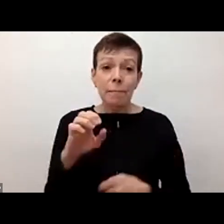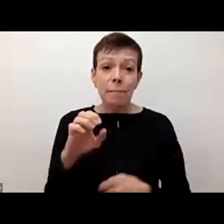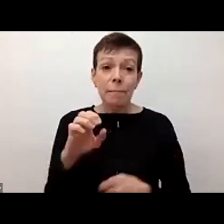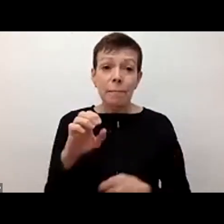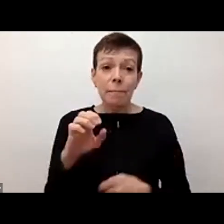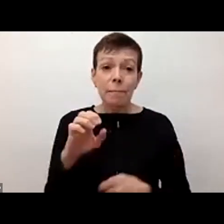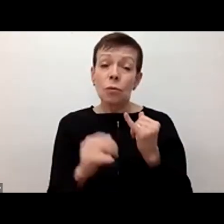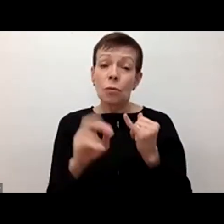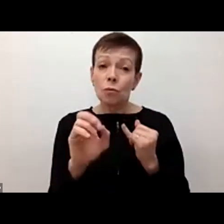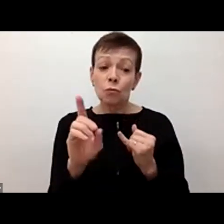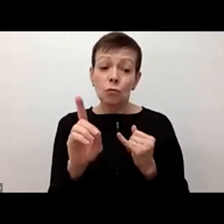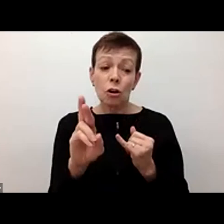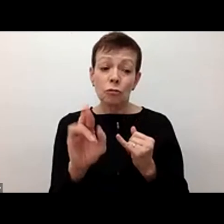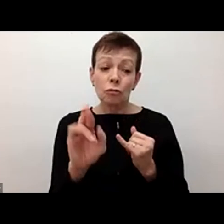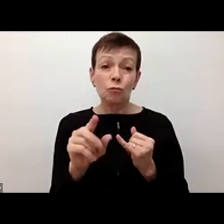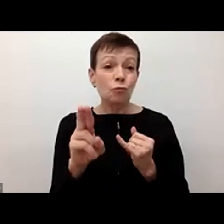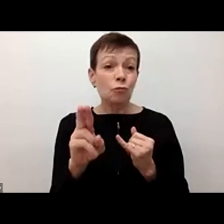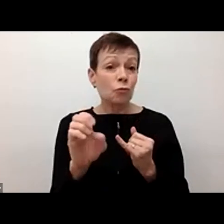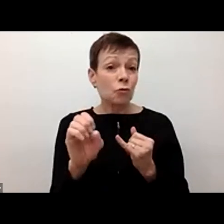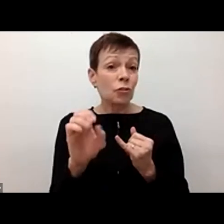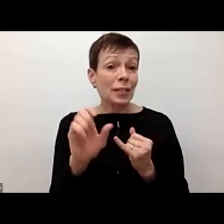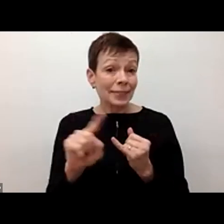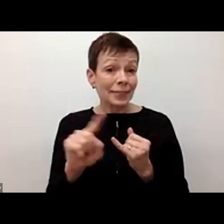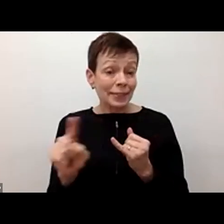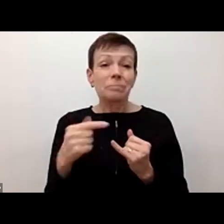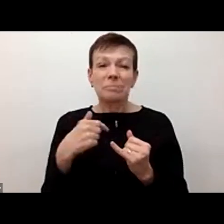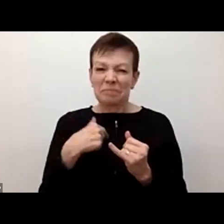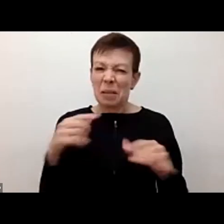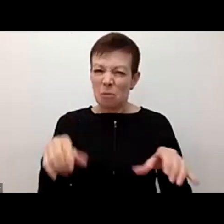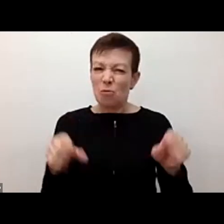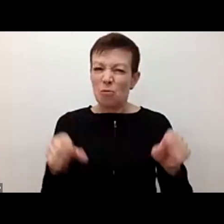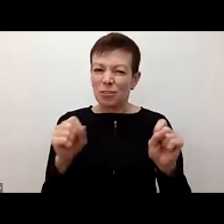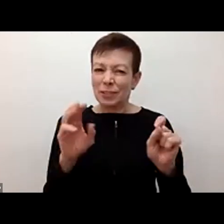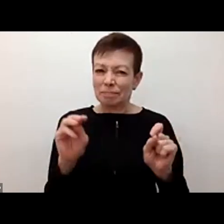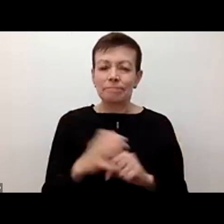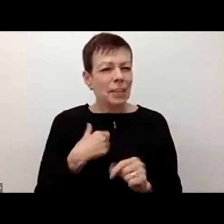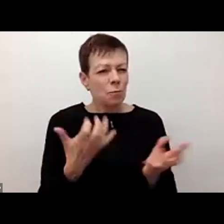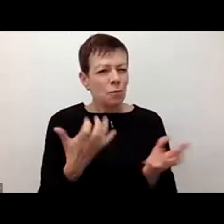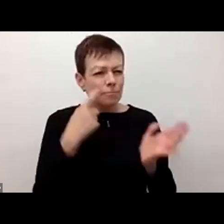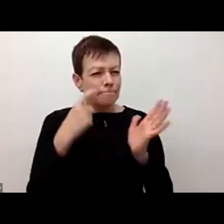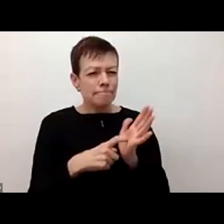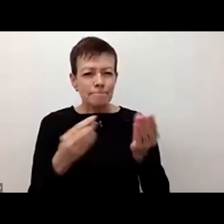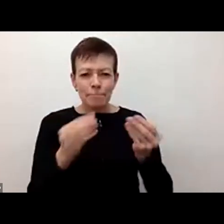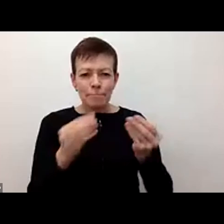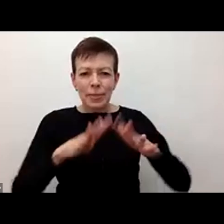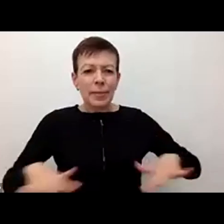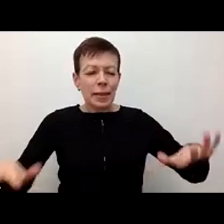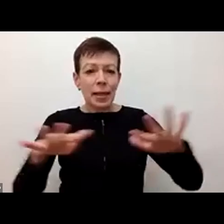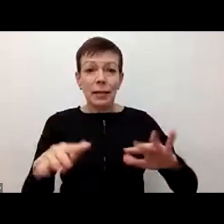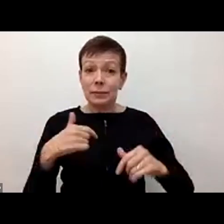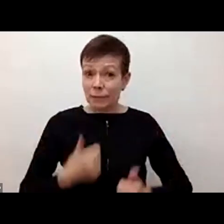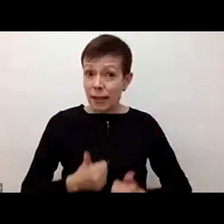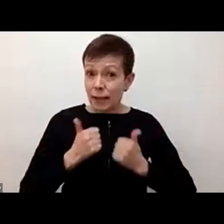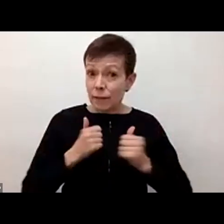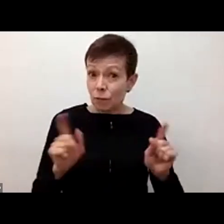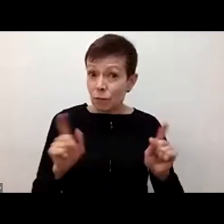and I'll be your host for this event. I want to begin by acknowledging the land that I'm speaking from. I am in Maple Ridge, British Columbia,